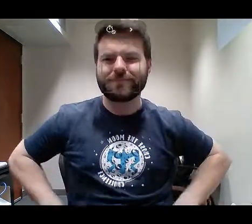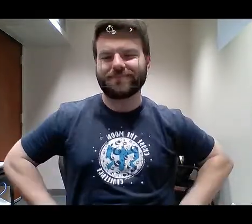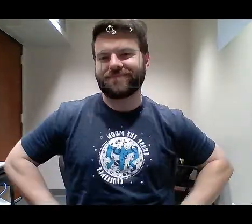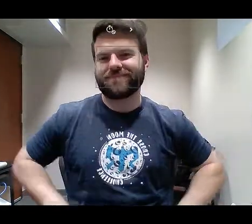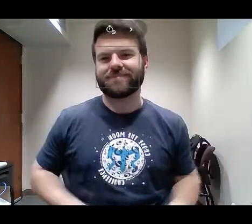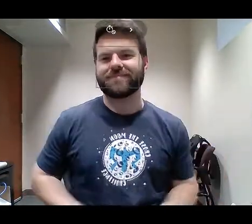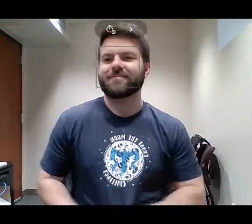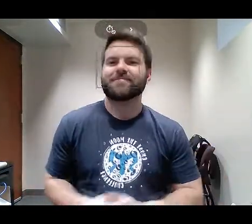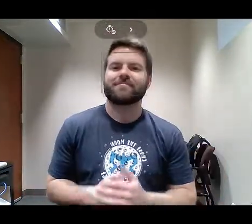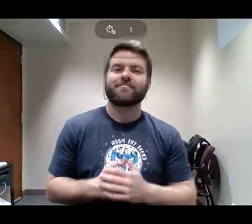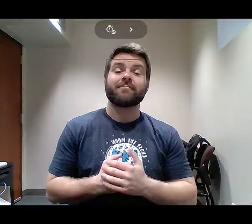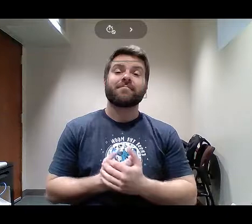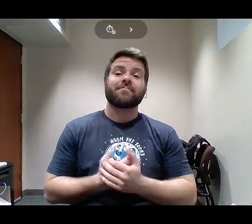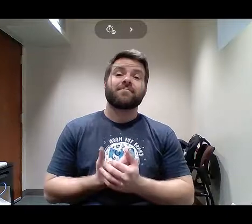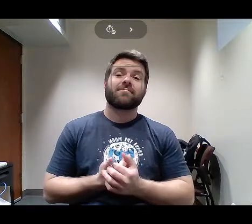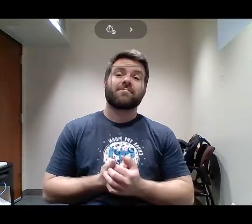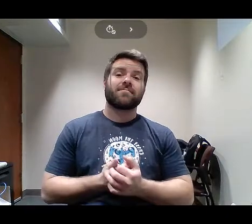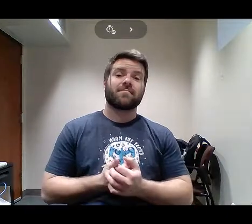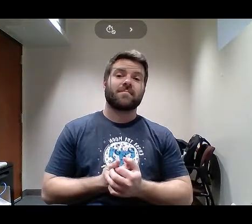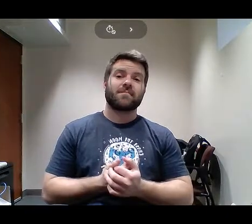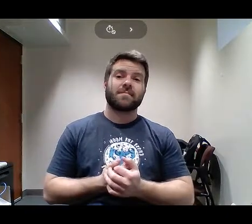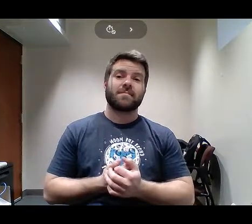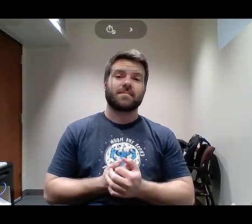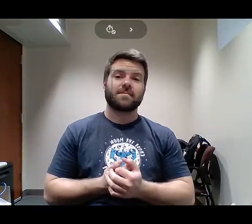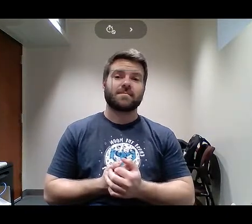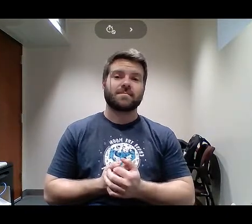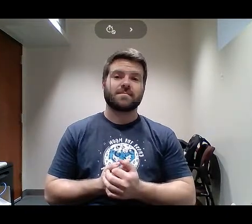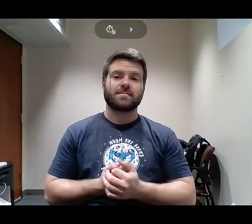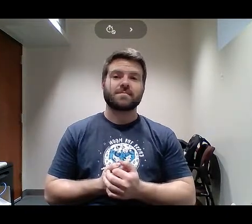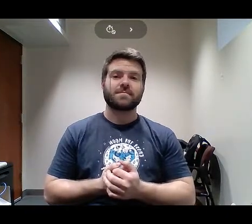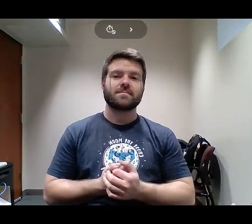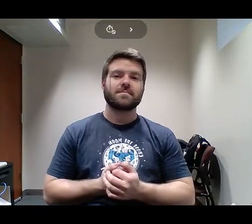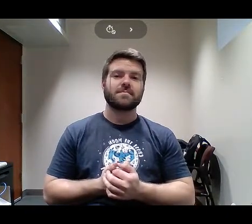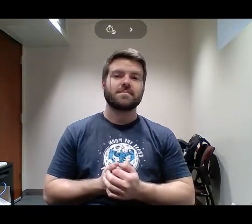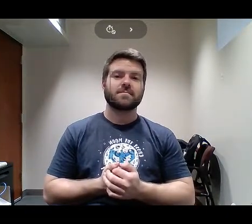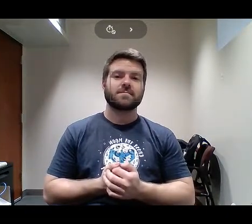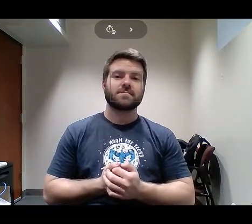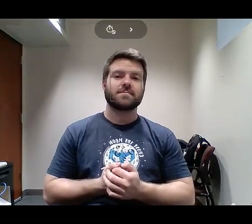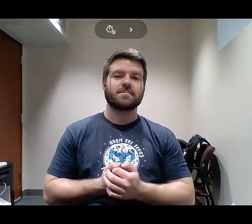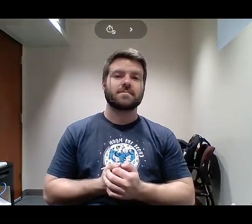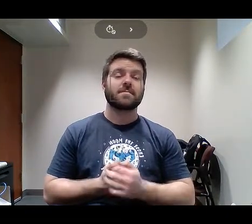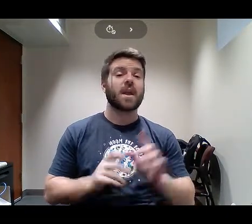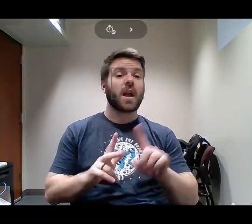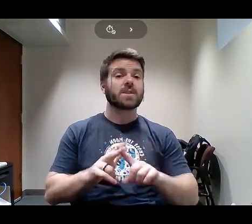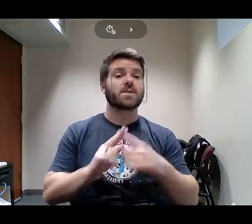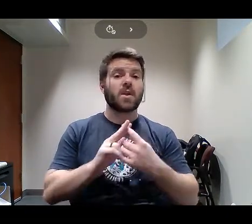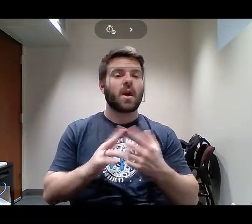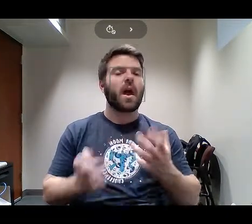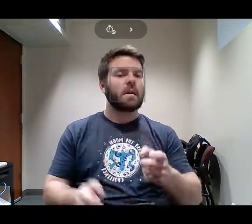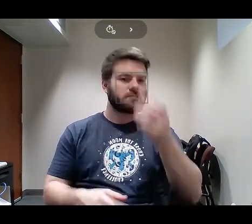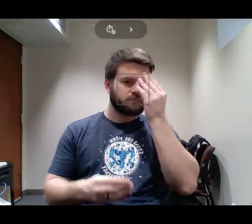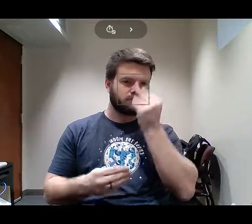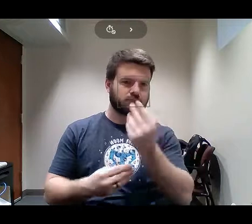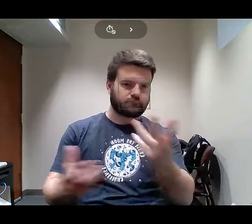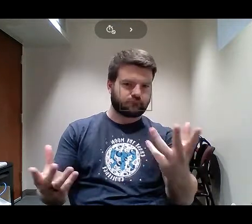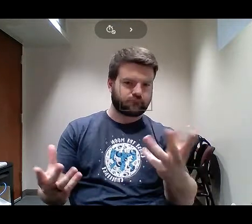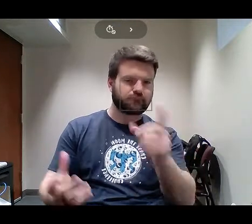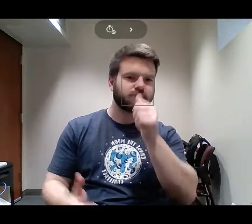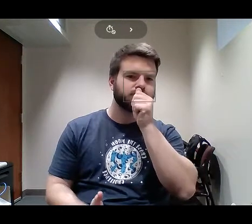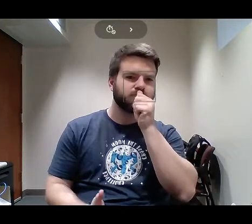I need to begin by letting everyone in on a little secret. The secret is that